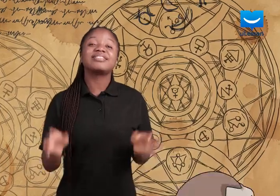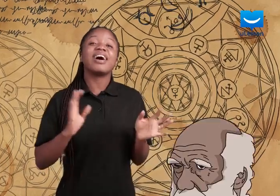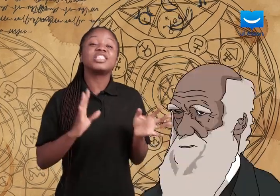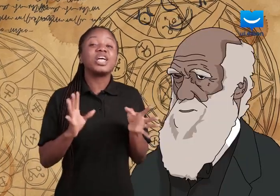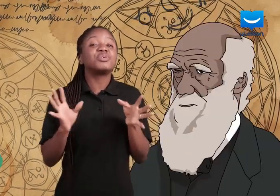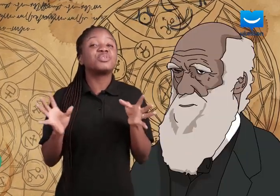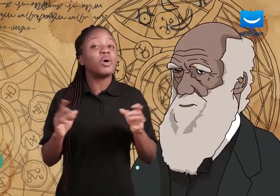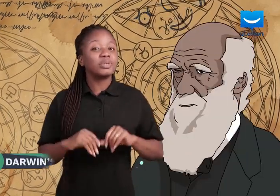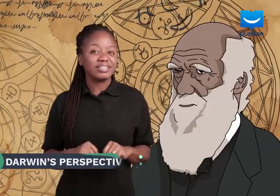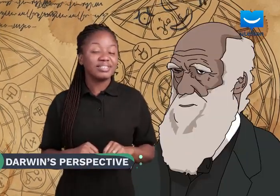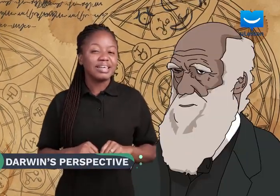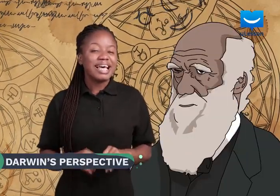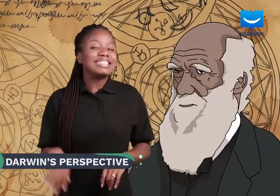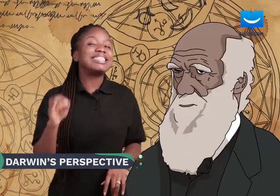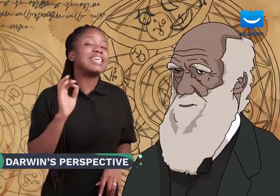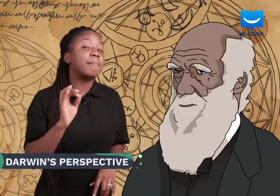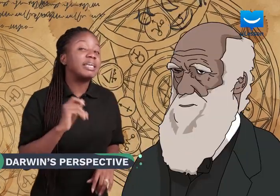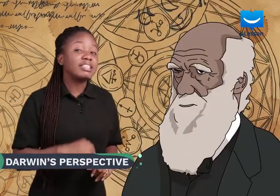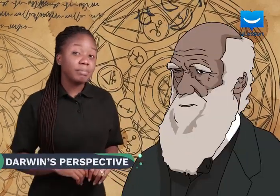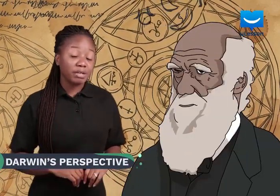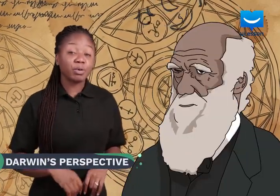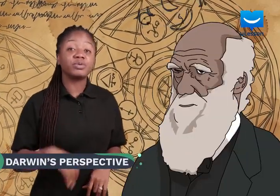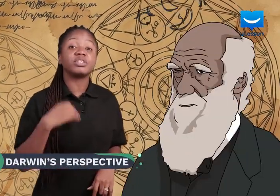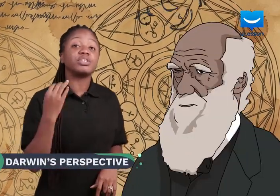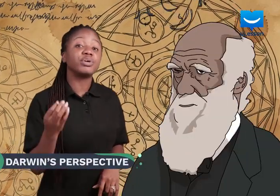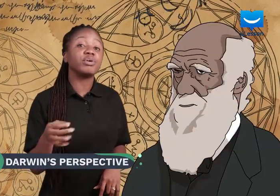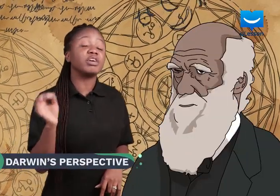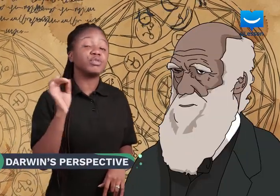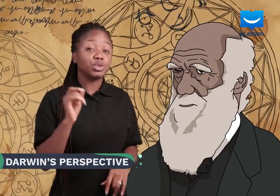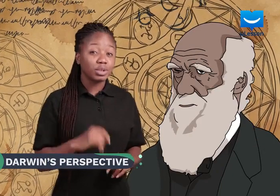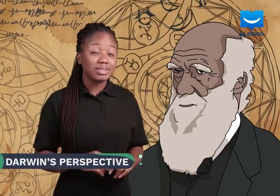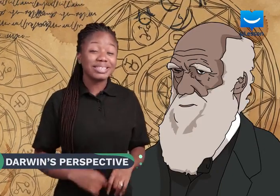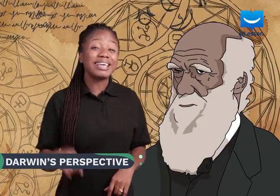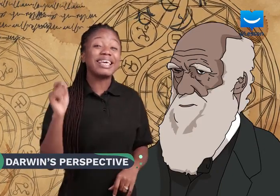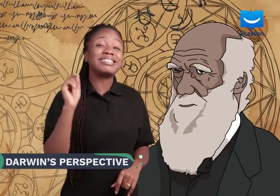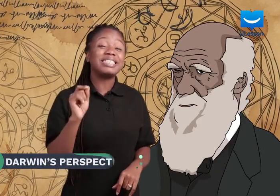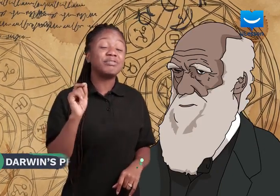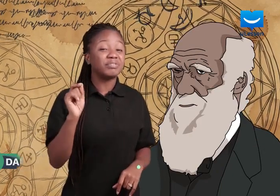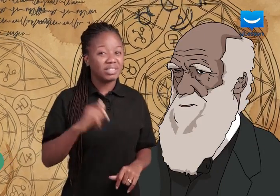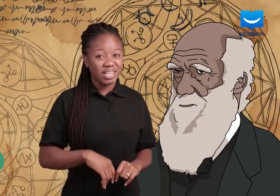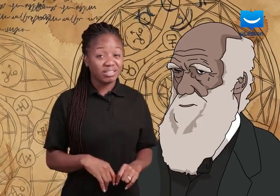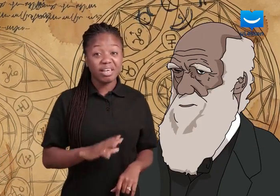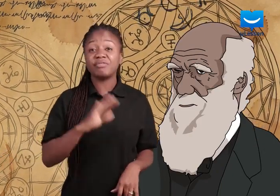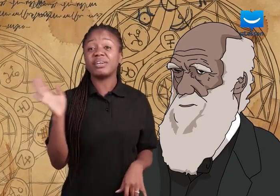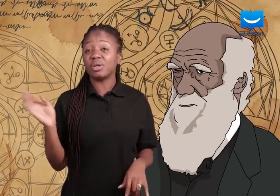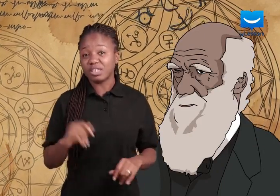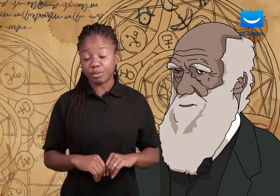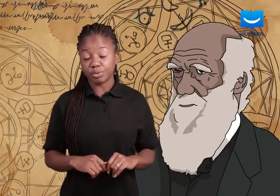Sir Charles Darwin. This amazing man proposed a theory of evolution in 1859, a very long time ago.